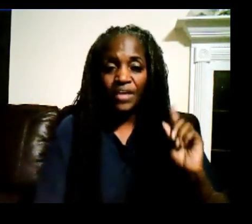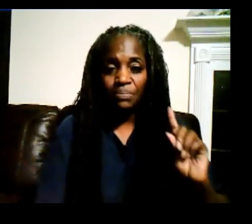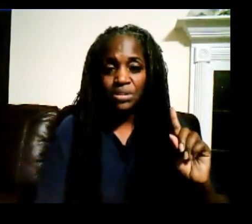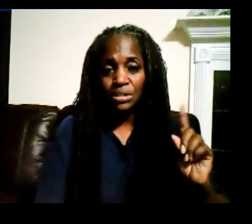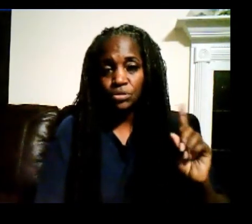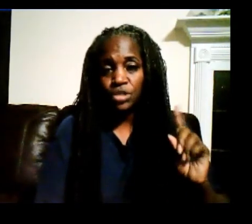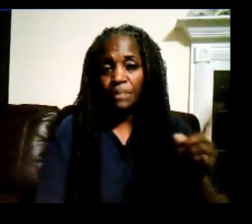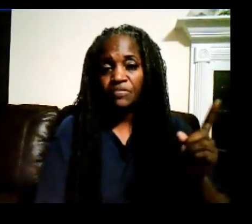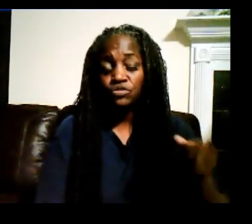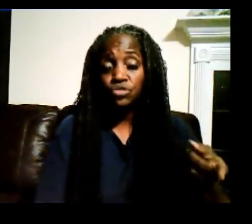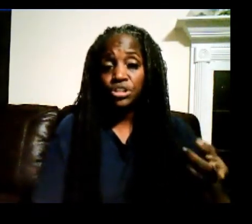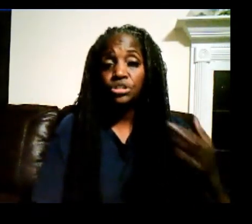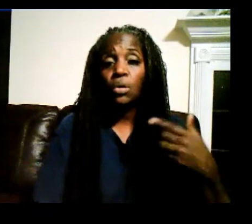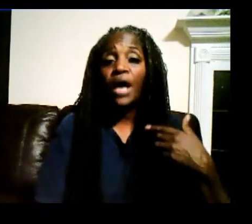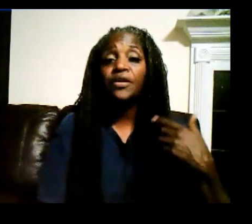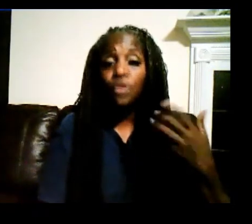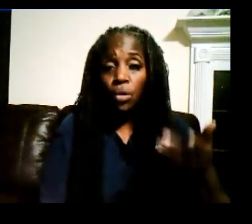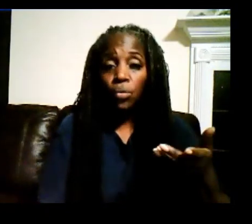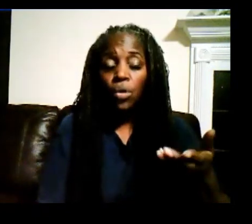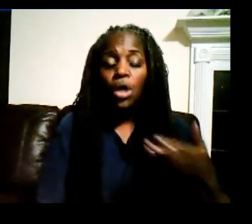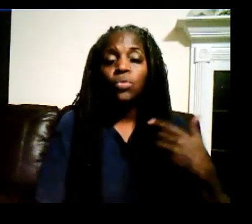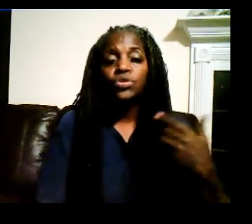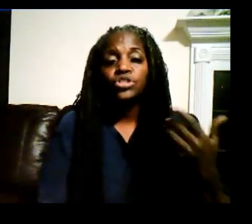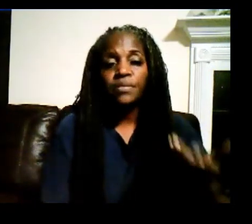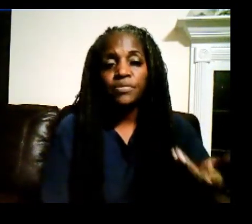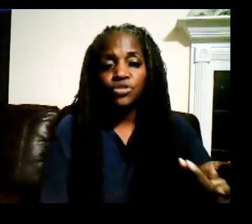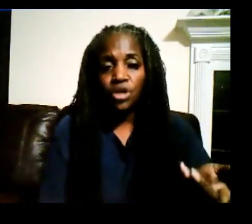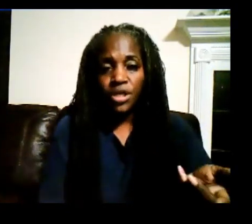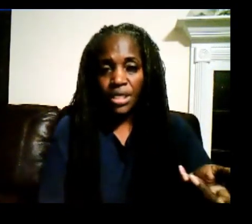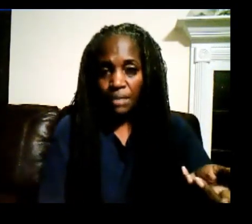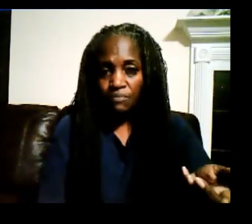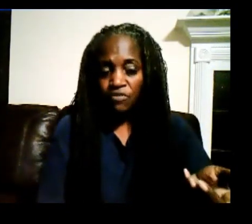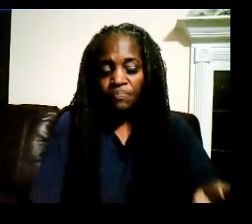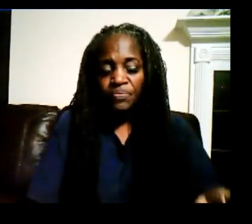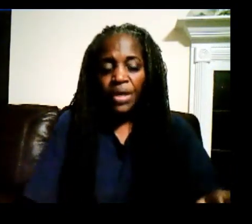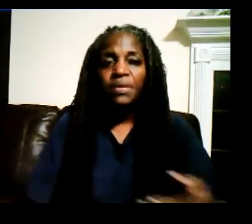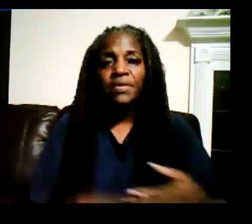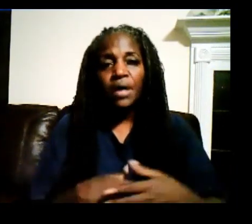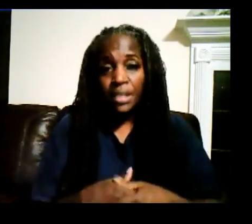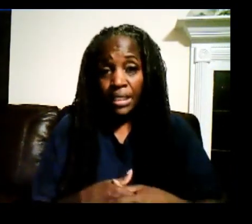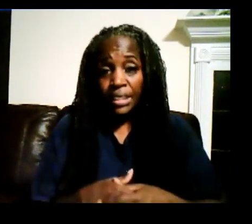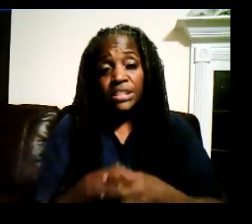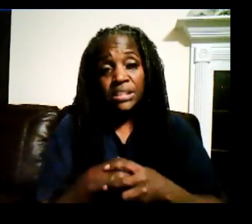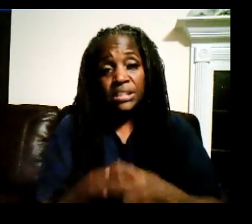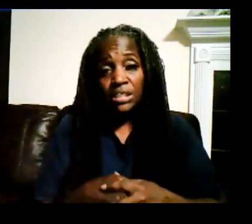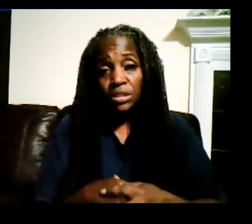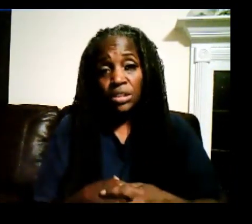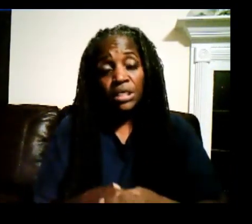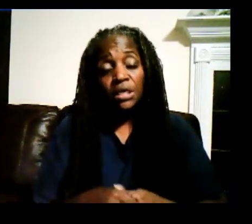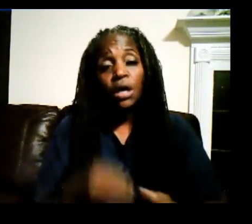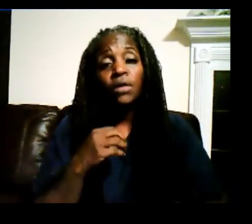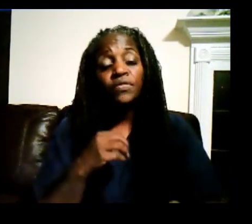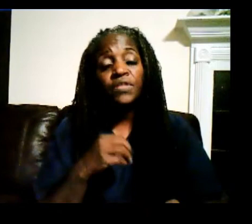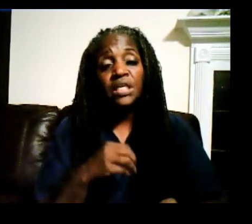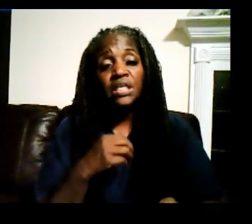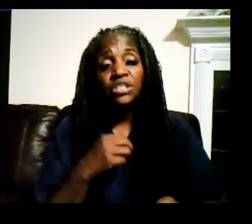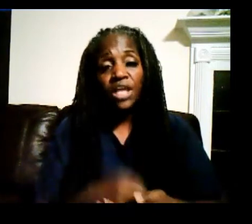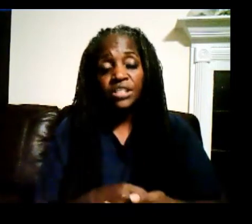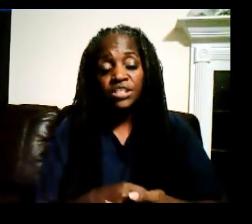that particular type of tree. So I know which neighbor's yard it came from. But again, it's signaling the changing